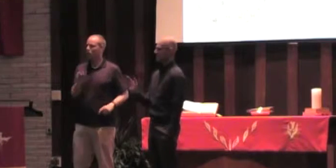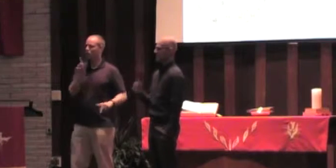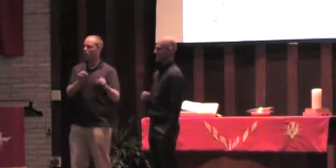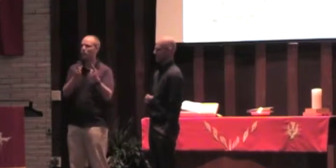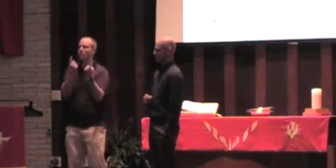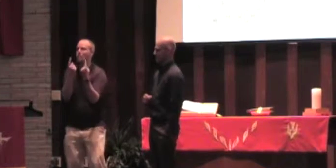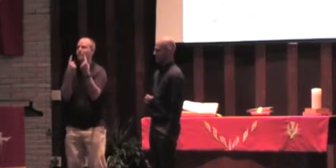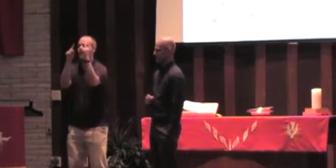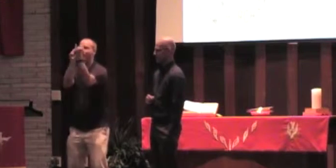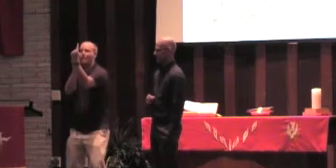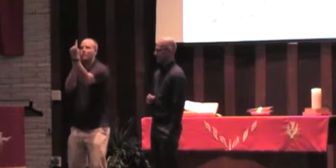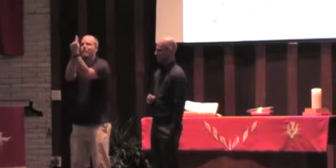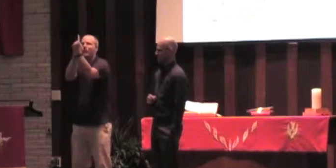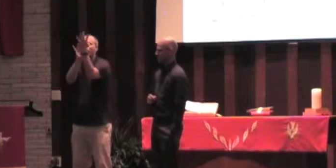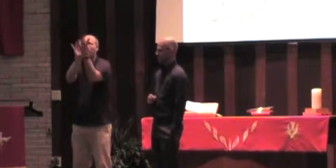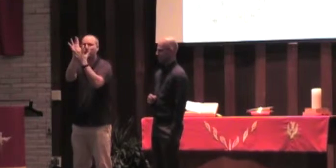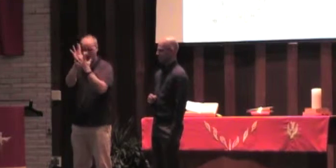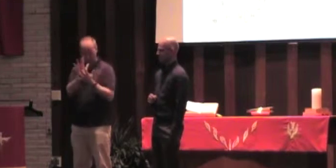Jesus and being set free.